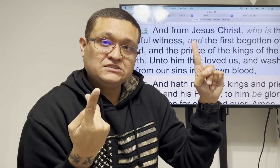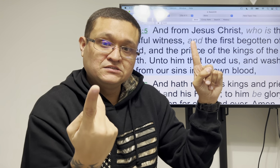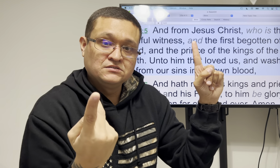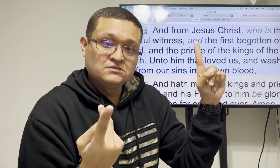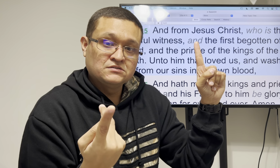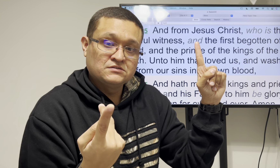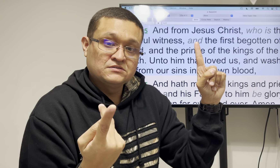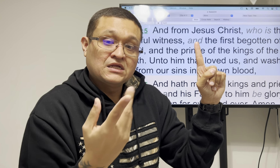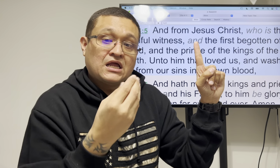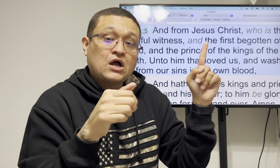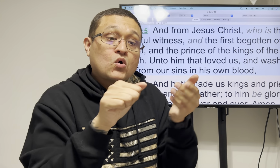one